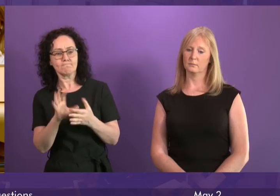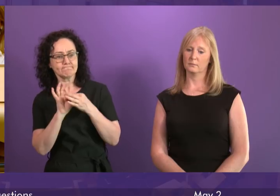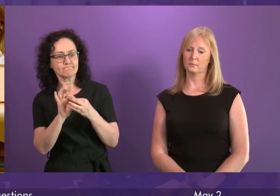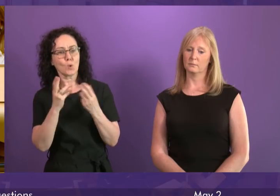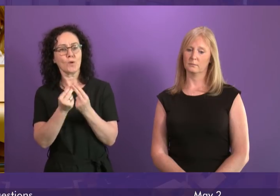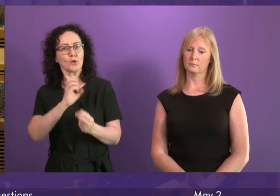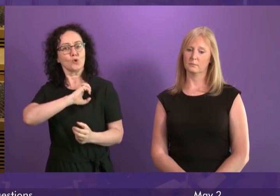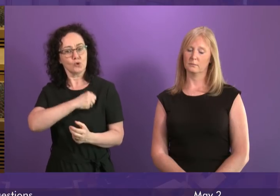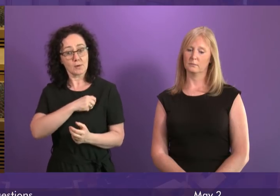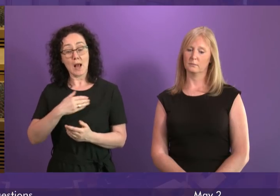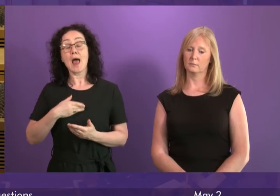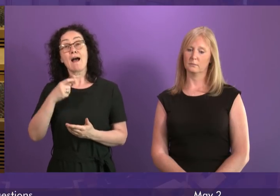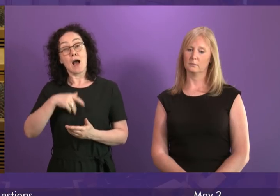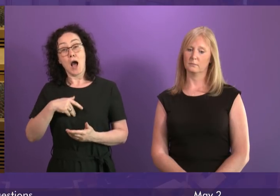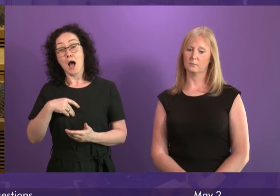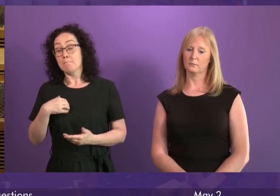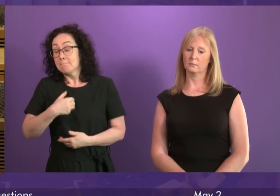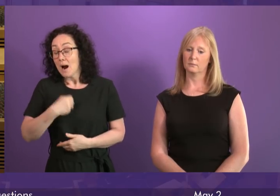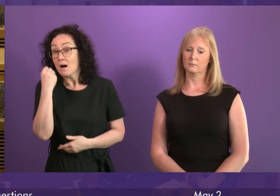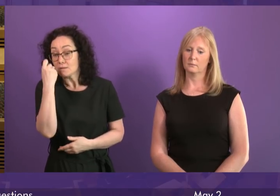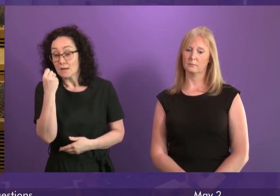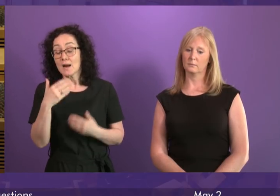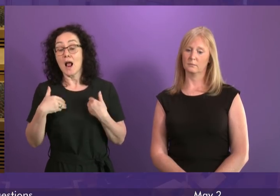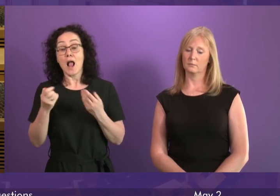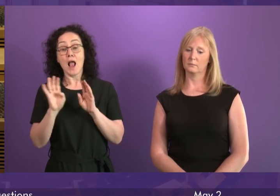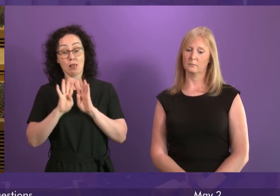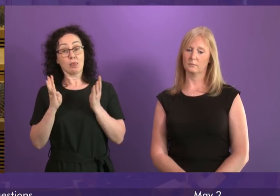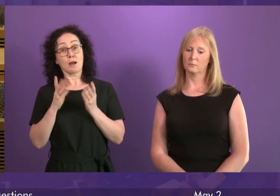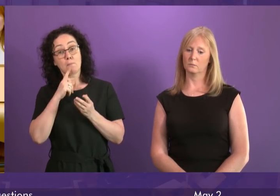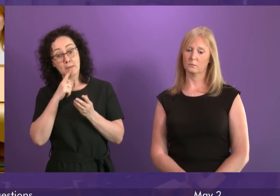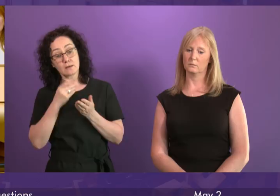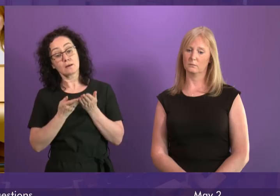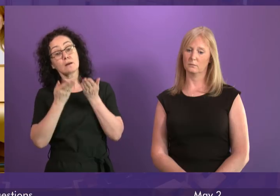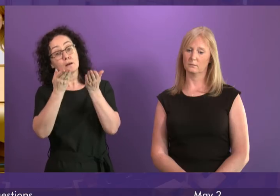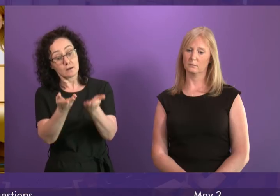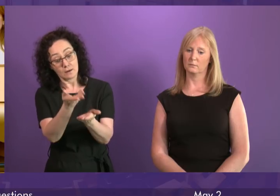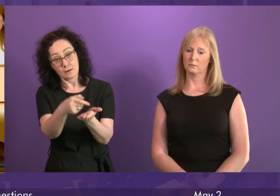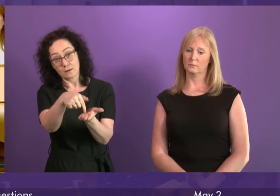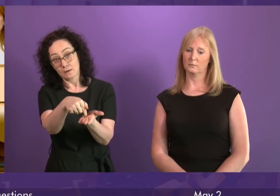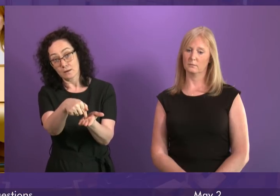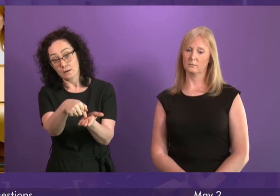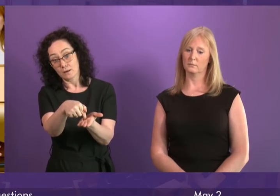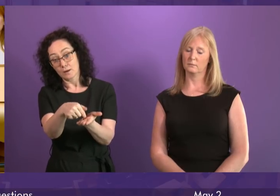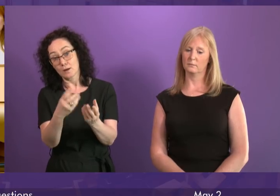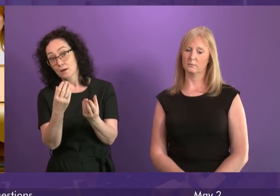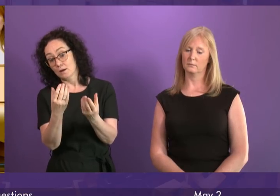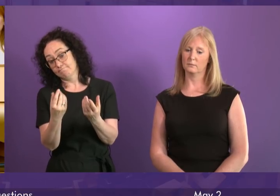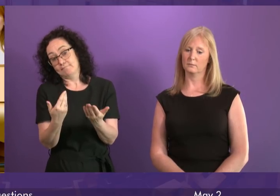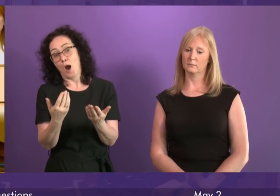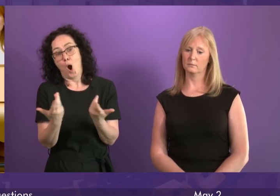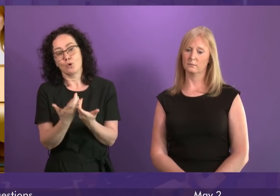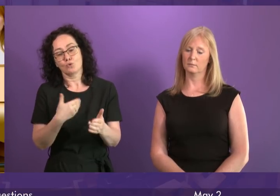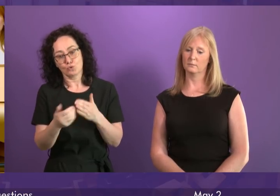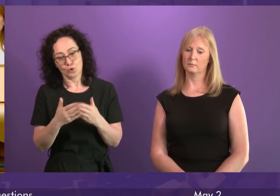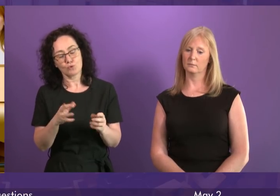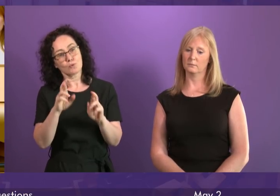the Health Board has put forward solutions and I would urge the company to react positively to that. She has also asked to meet with